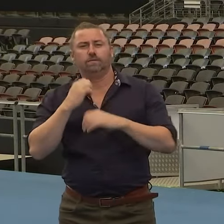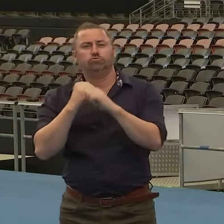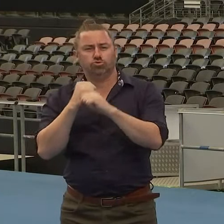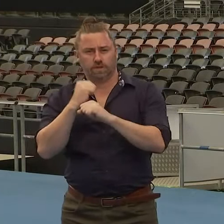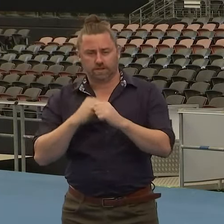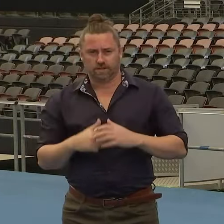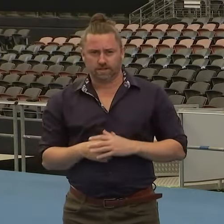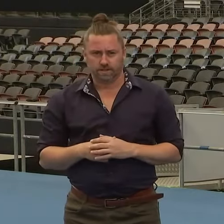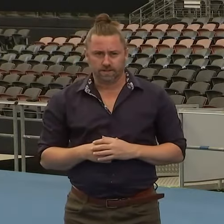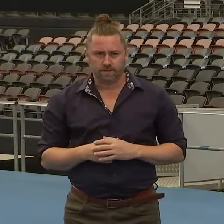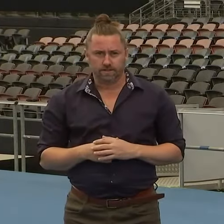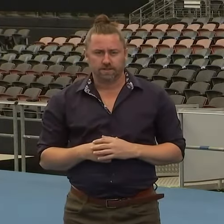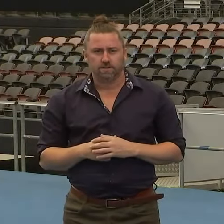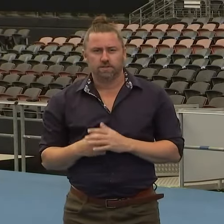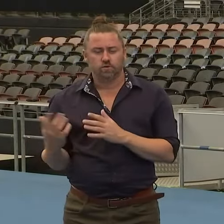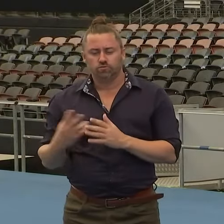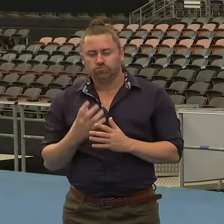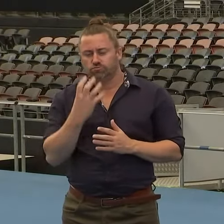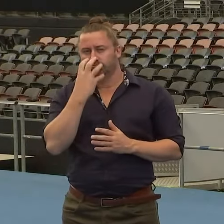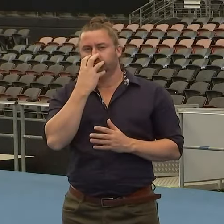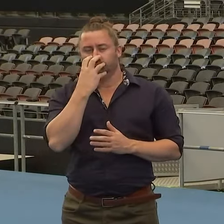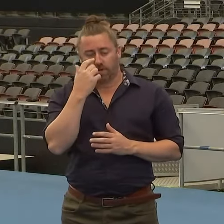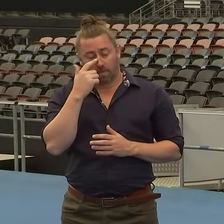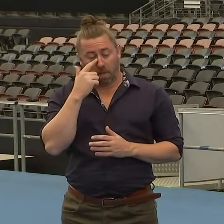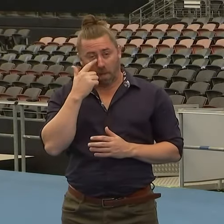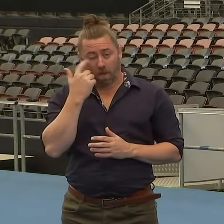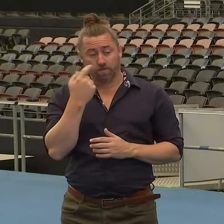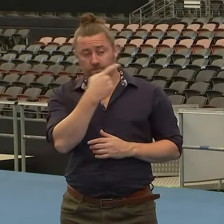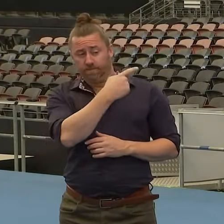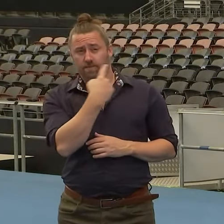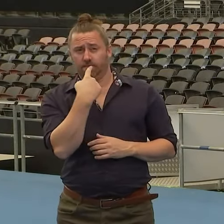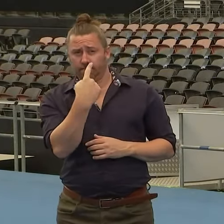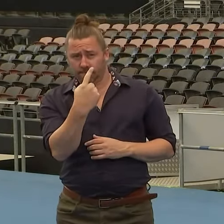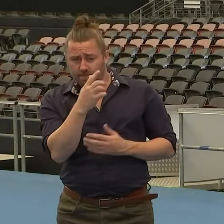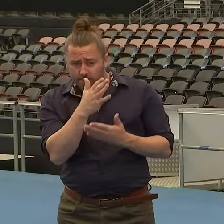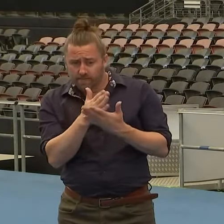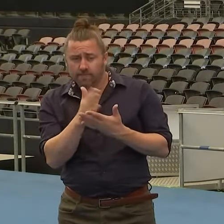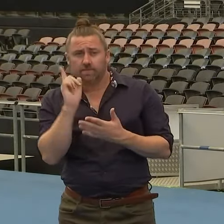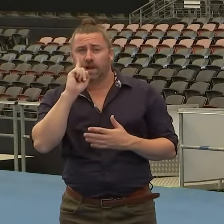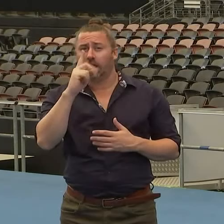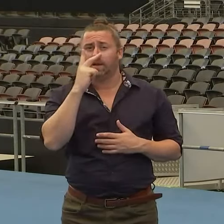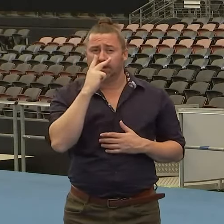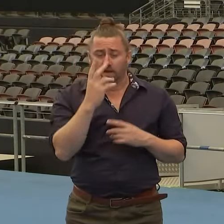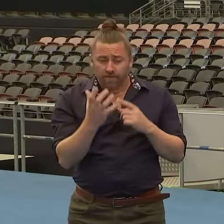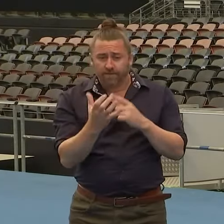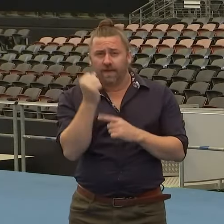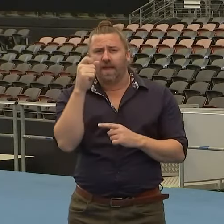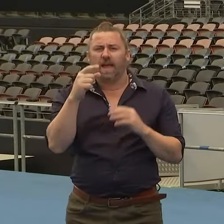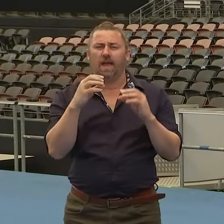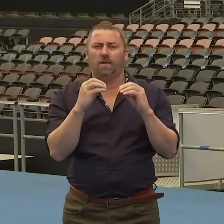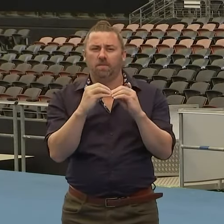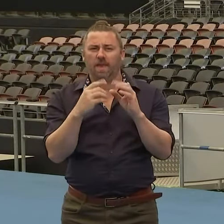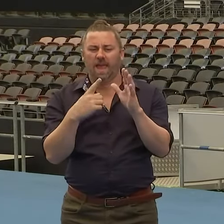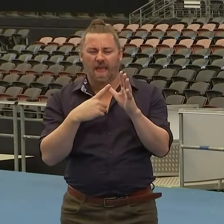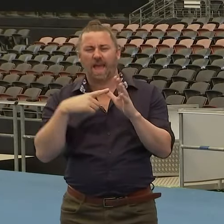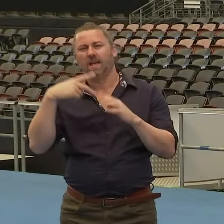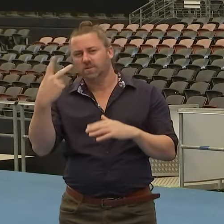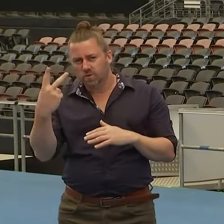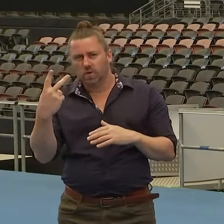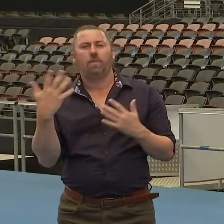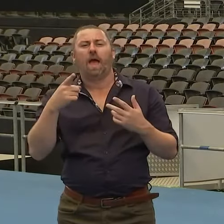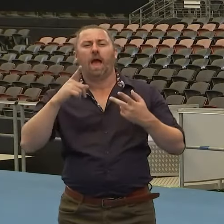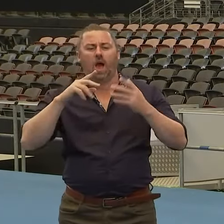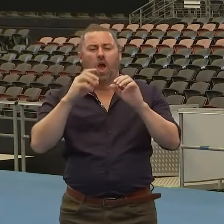The Premier mentioned that we have identified overnight a case of the BA2 sub